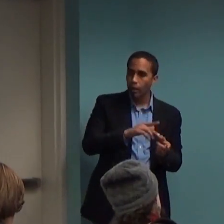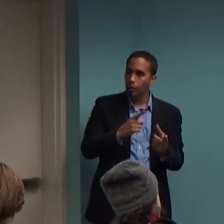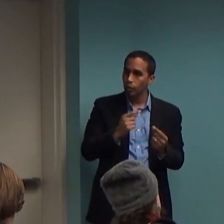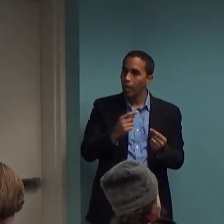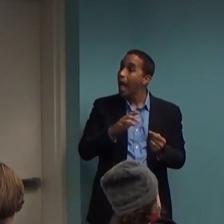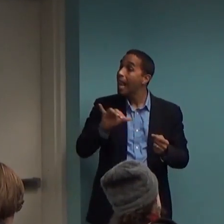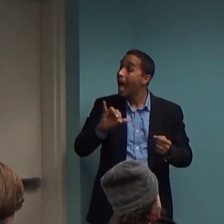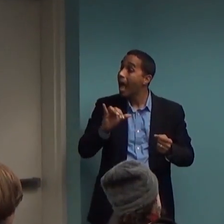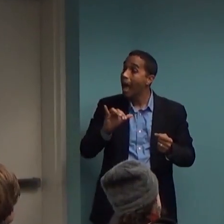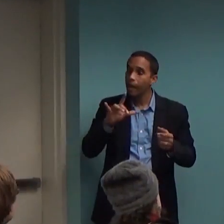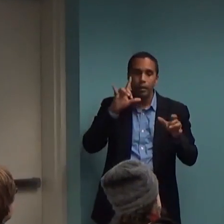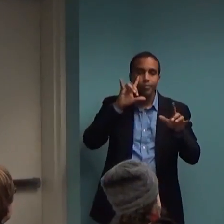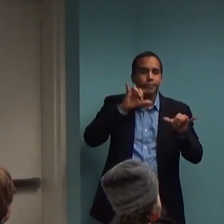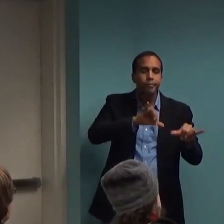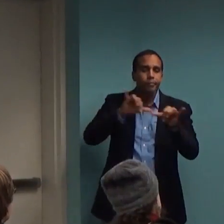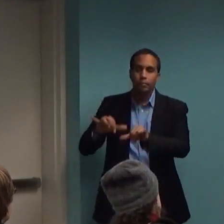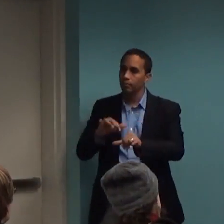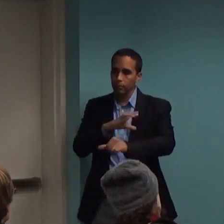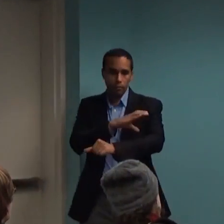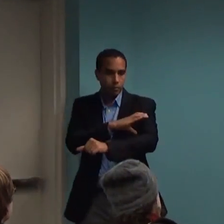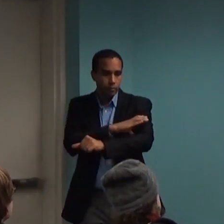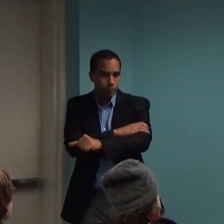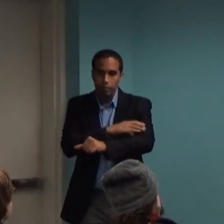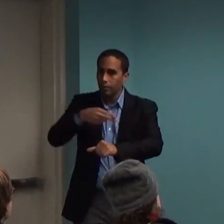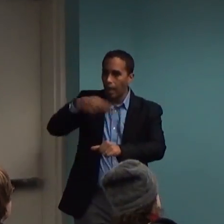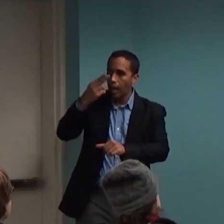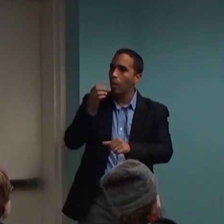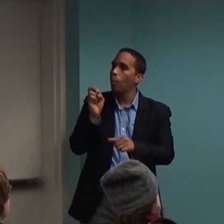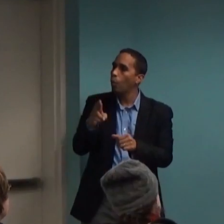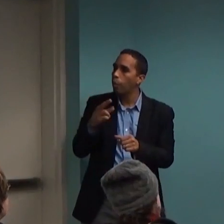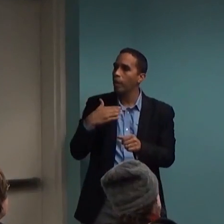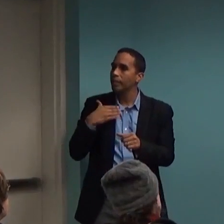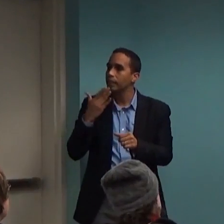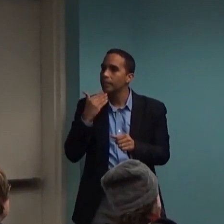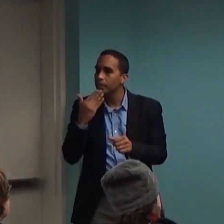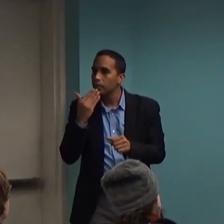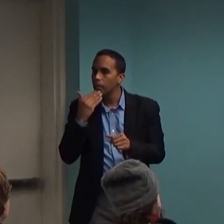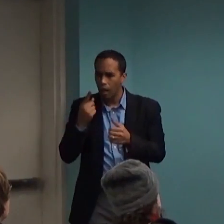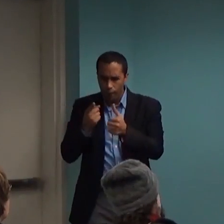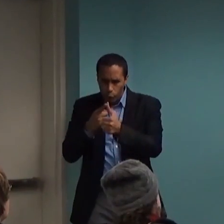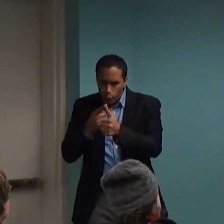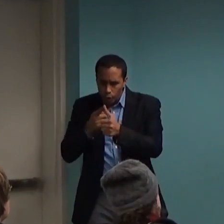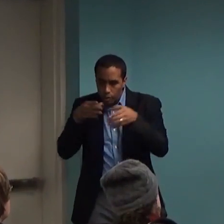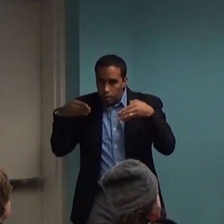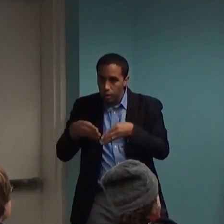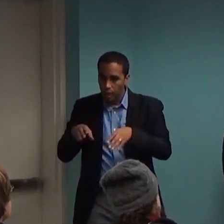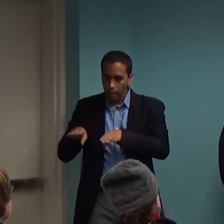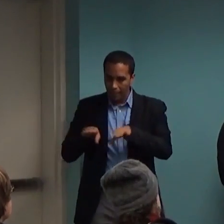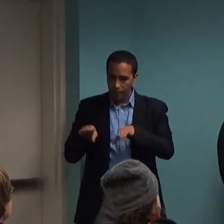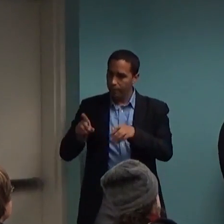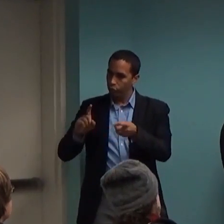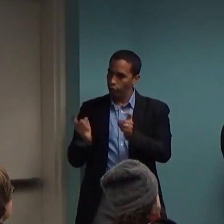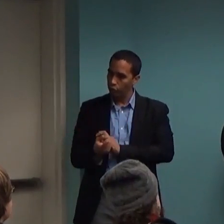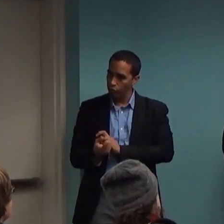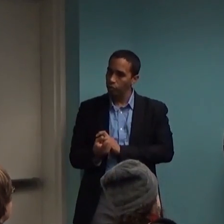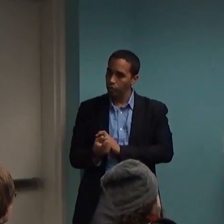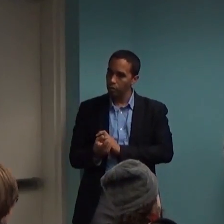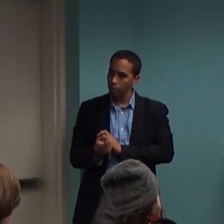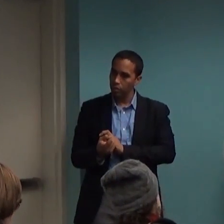or diabetes. What are the behaviors that I need to change in order for this to improve? If my child or myself still